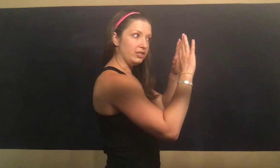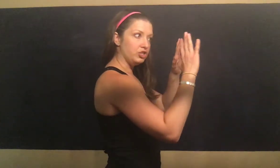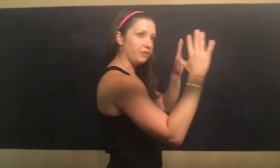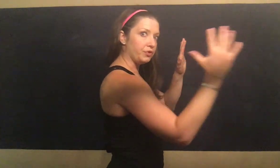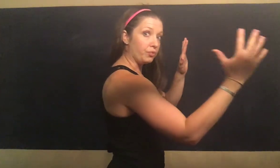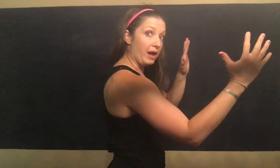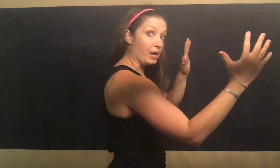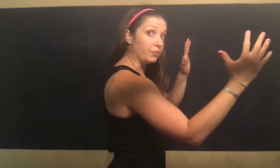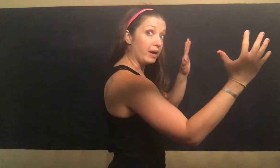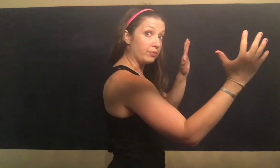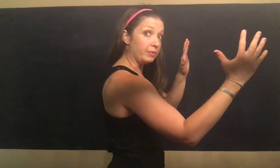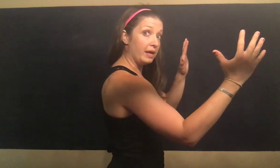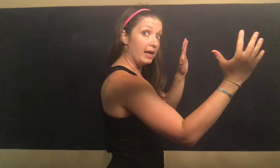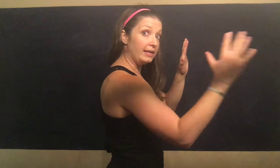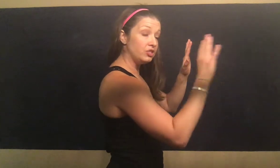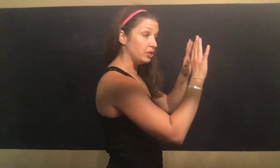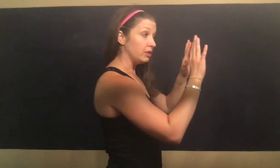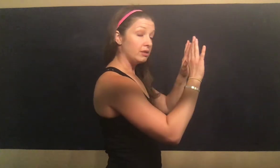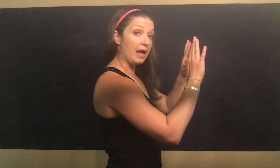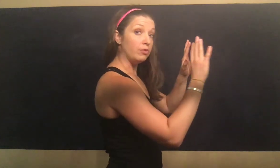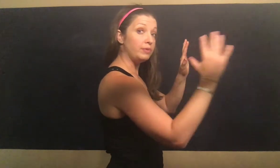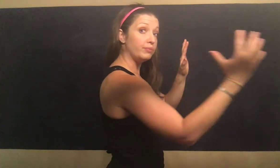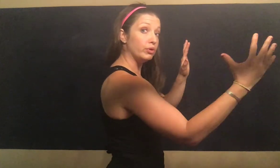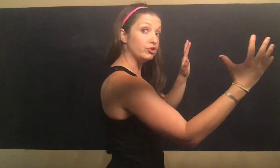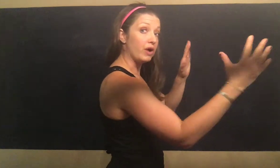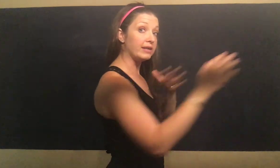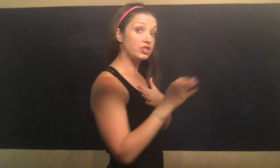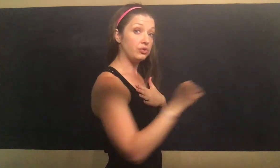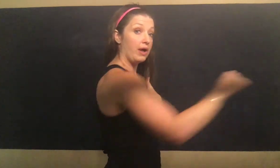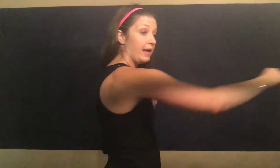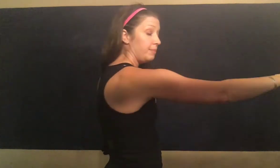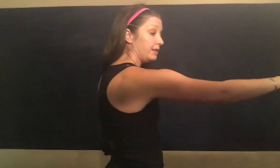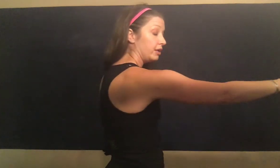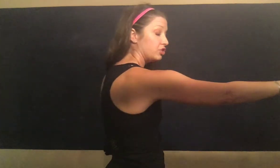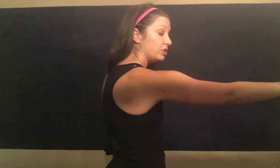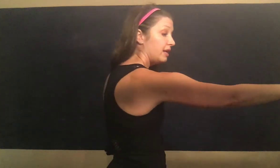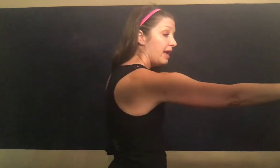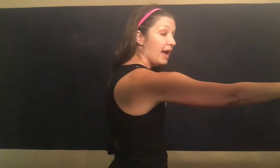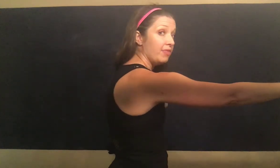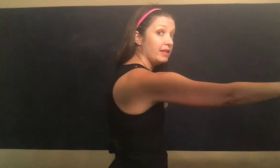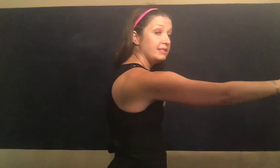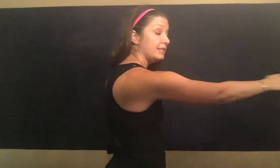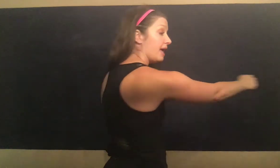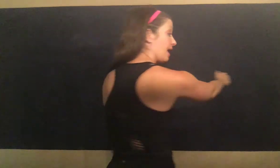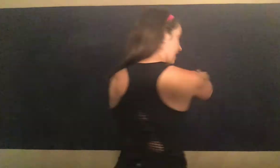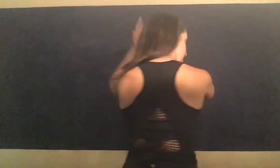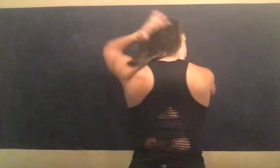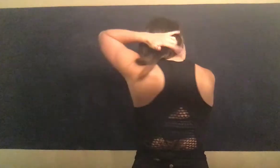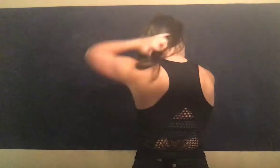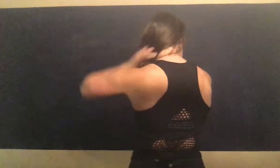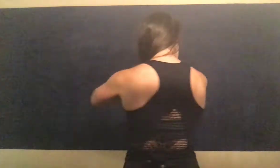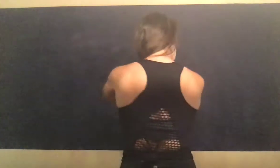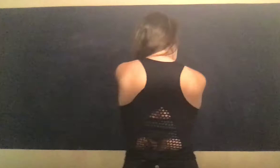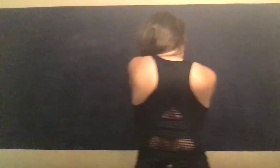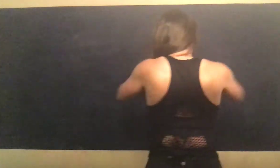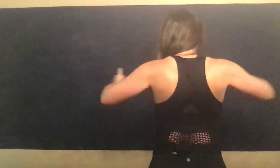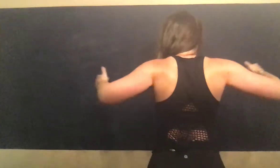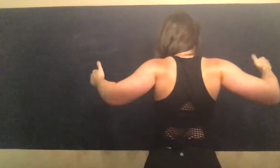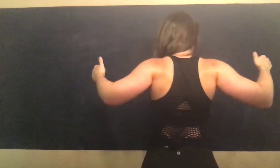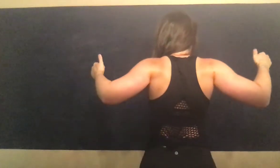shift around my rib cage, that would be protraction or abduction. And then say, I told you to squeeze your